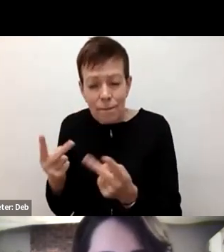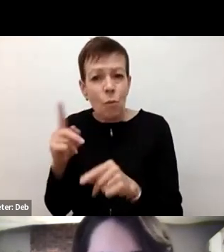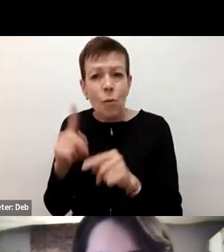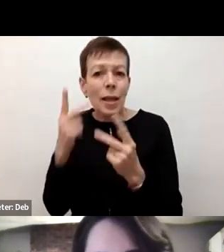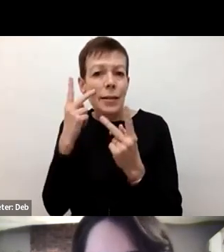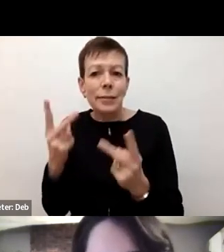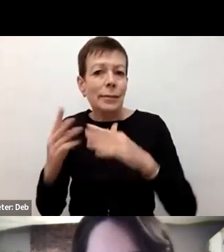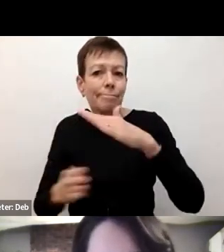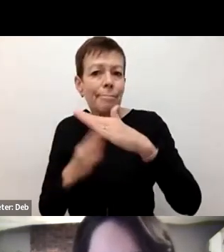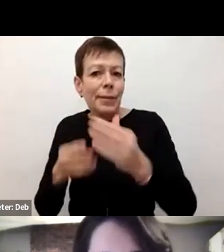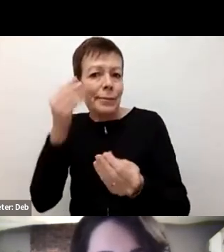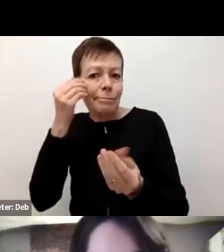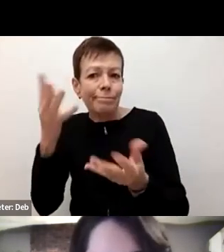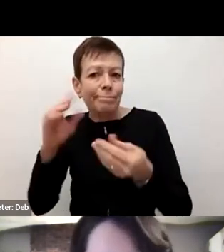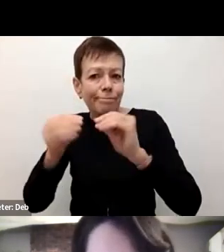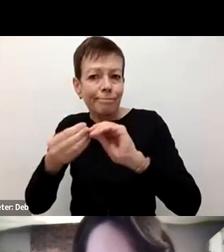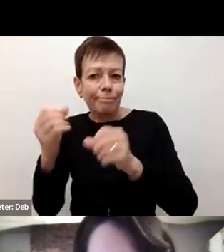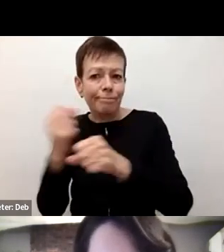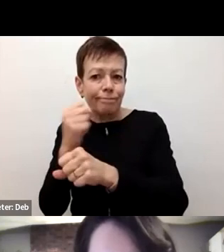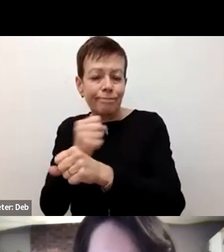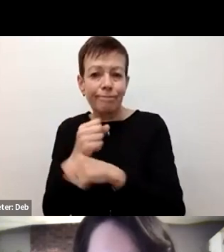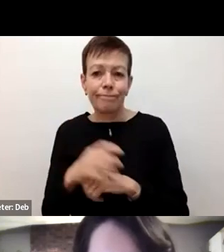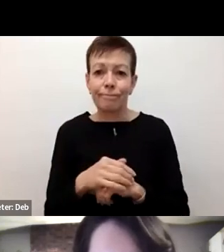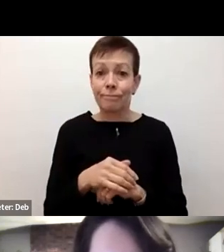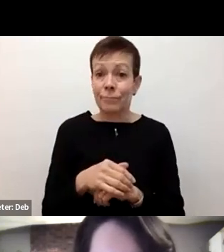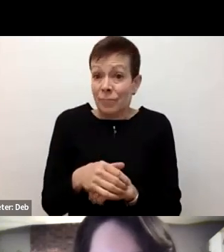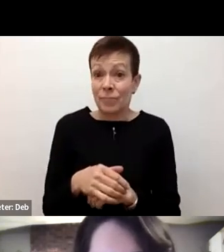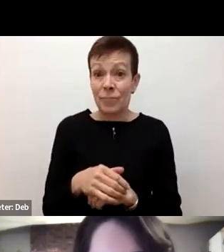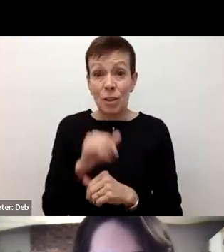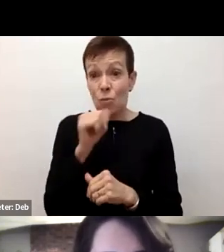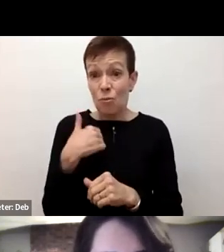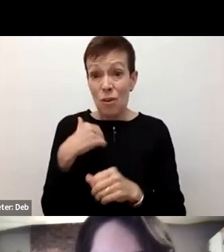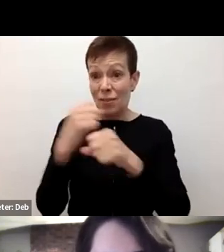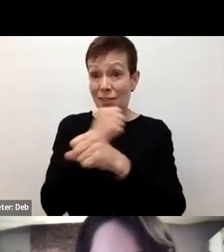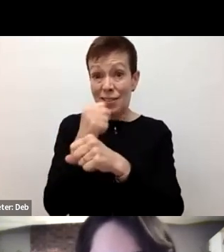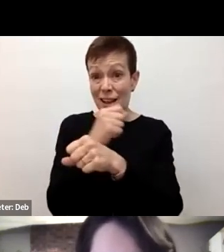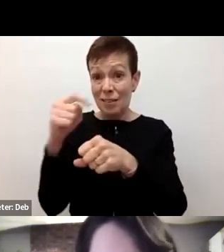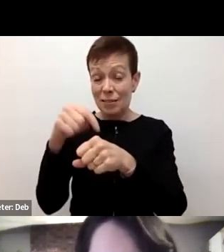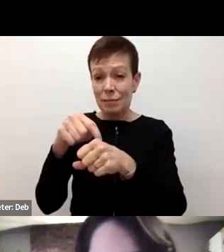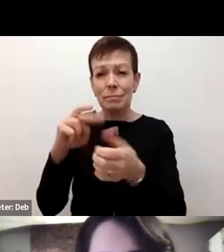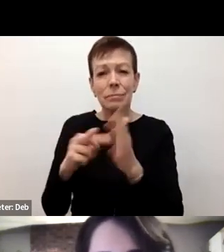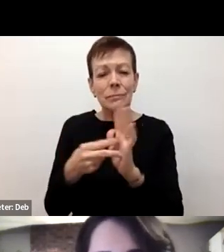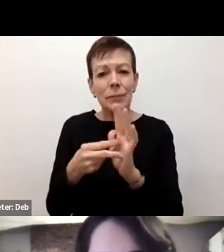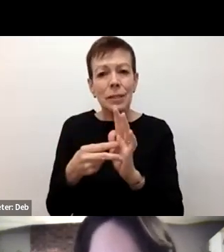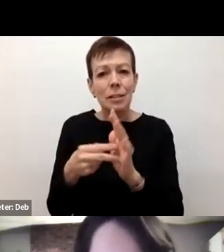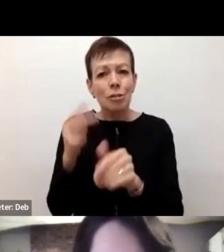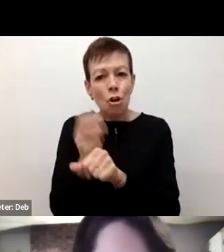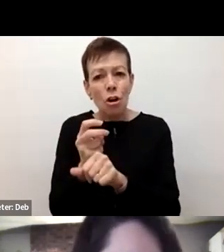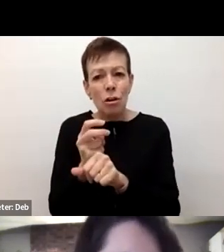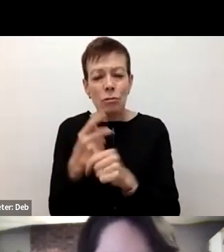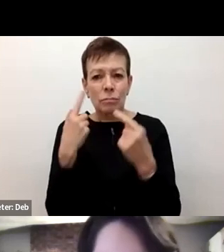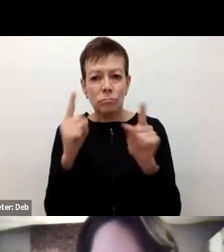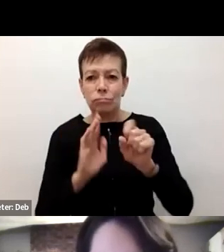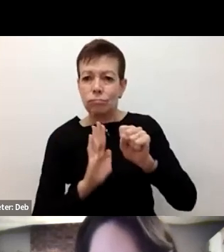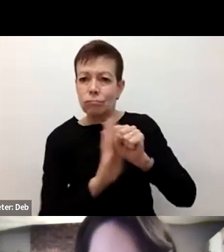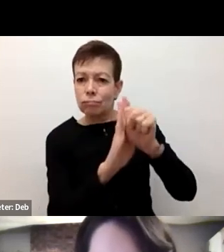And of course, as long as we don't have these basic facts, it's really difficult to, to conduct effective advocacy and to, to ask